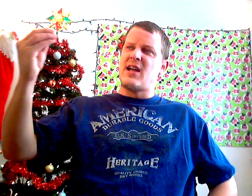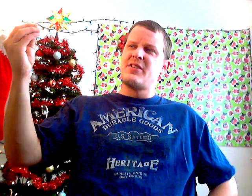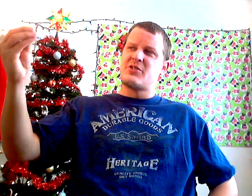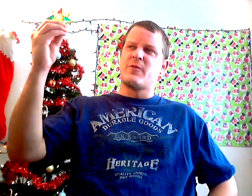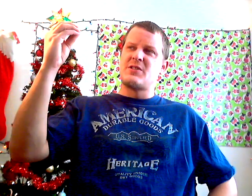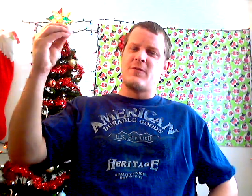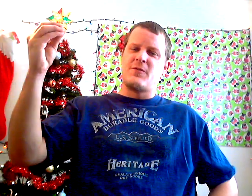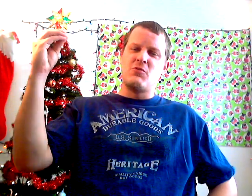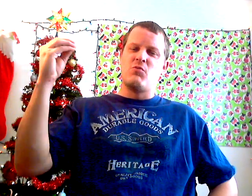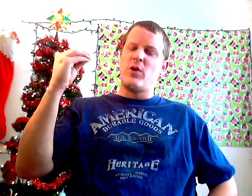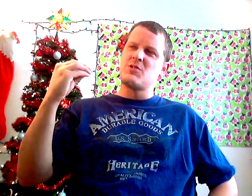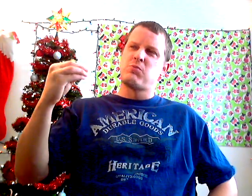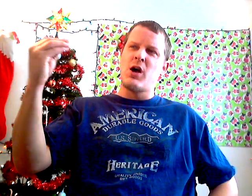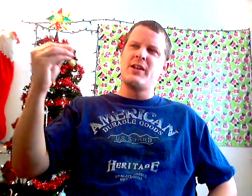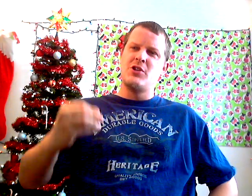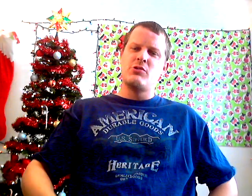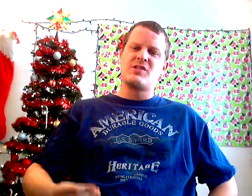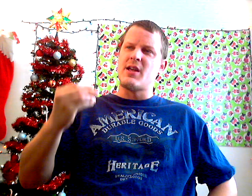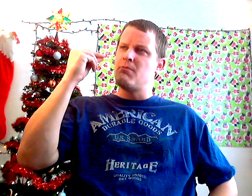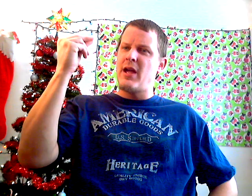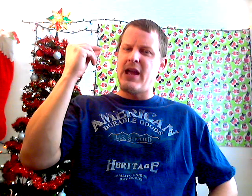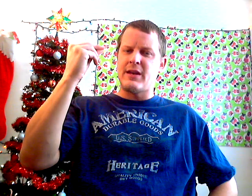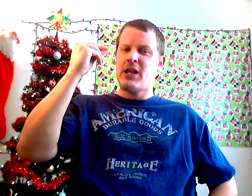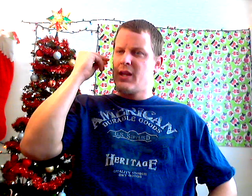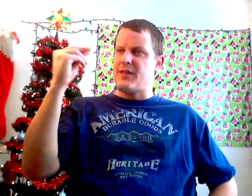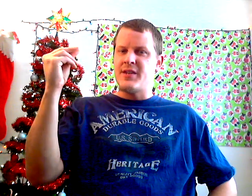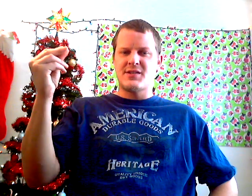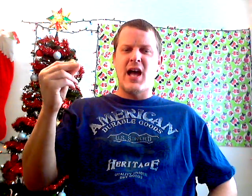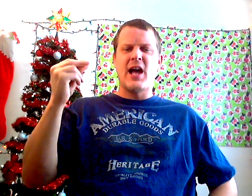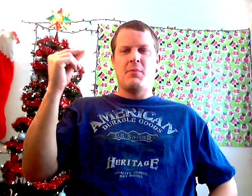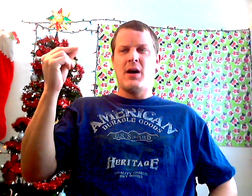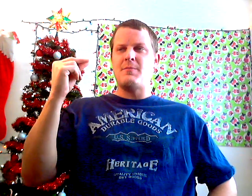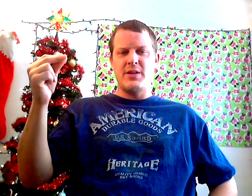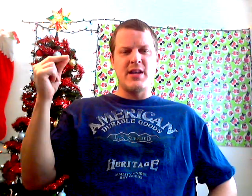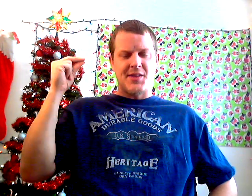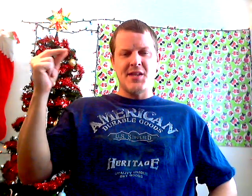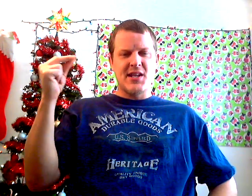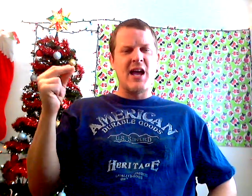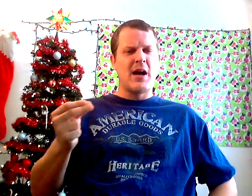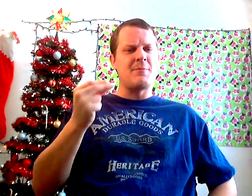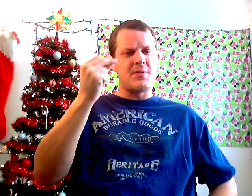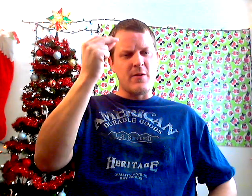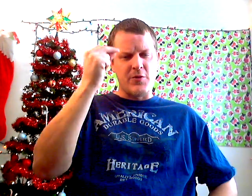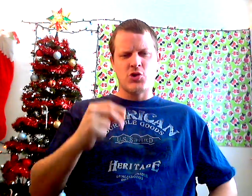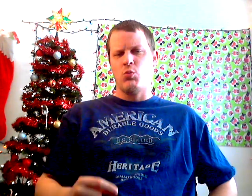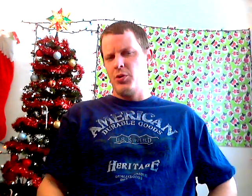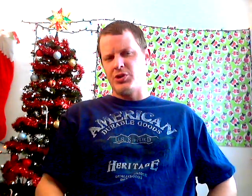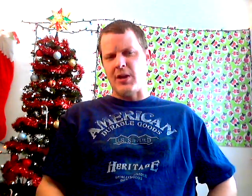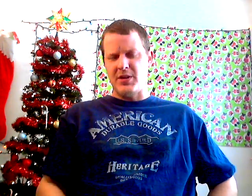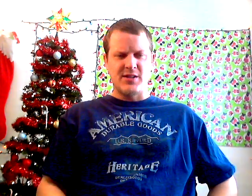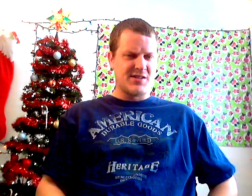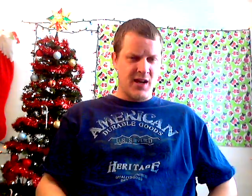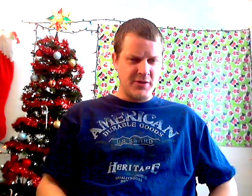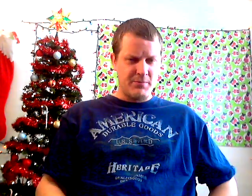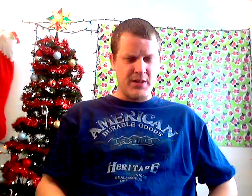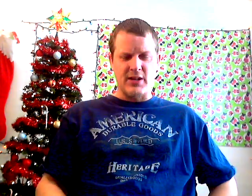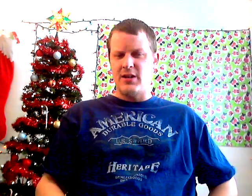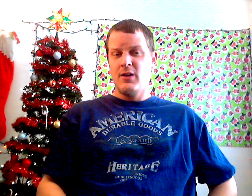on the surface, when he was brought in, you said, man, this guy might be it. This guy might be a future world champion in this company. And